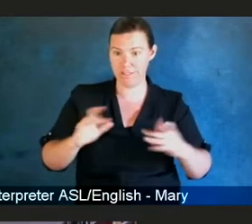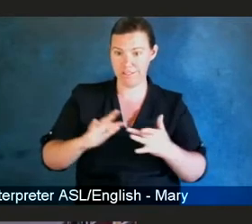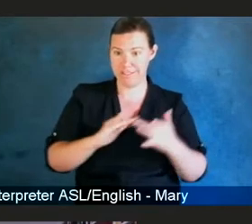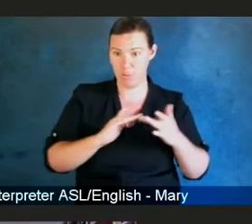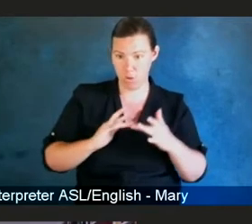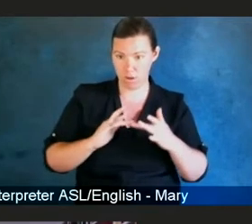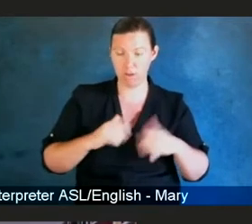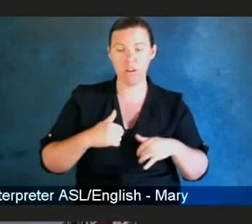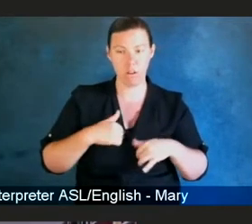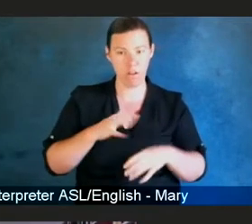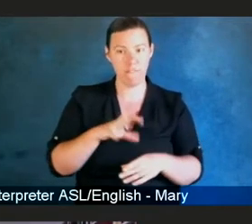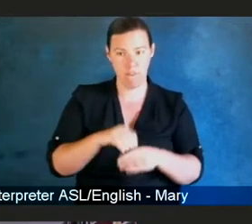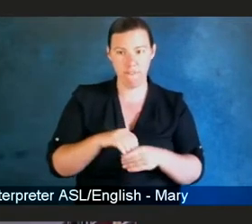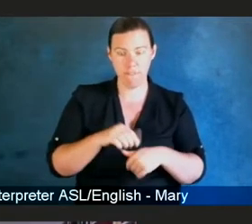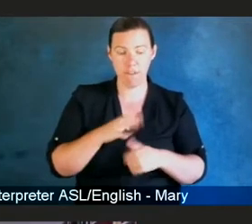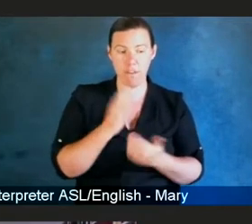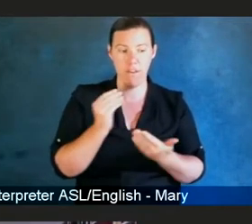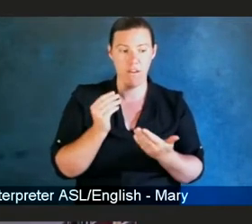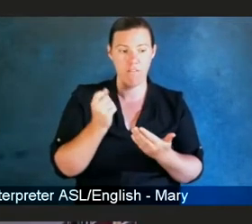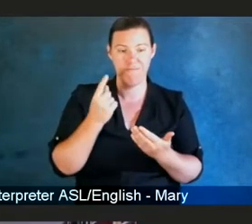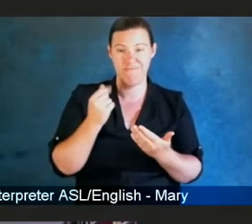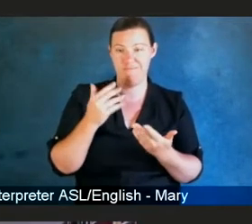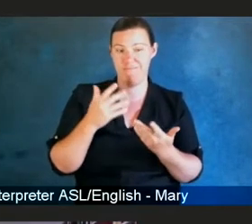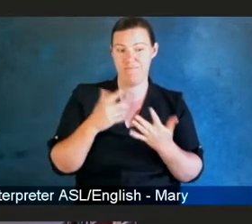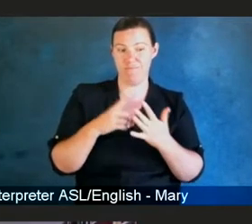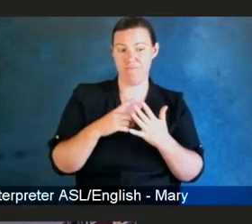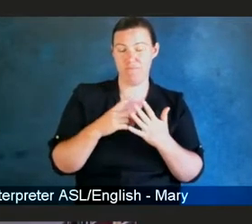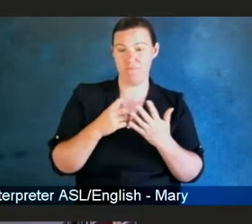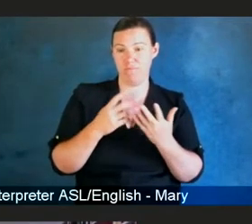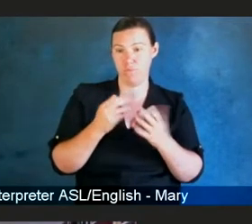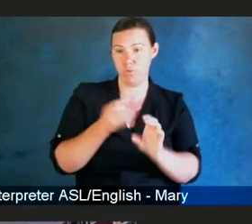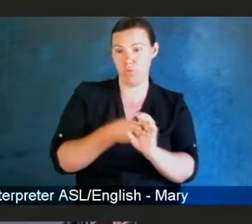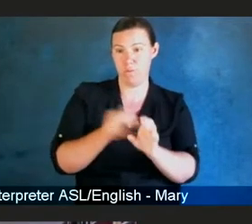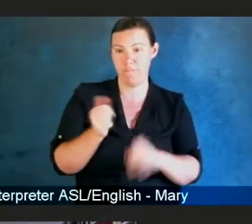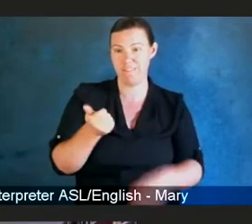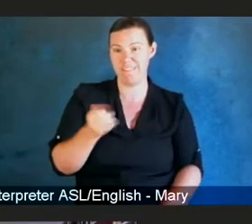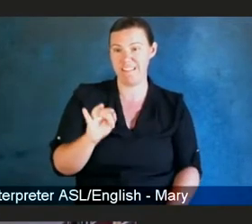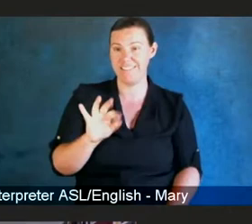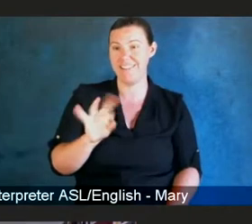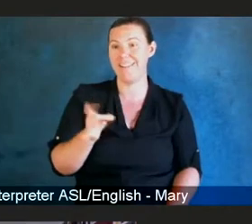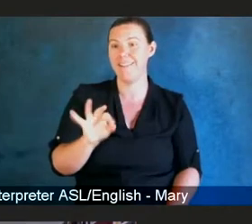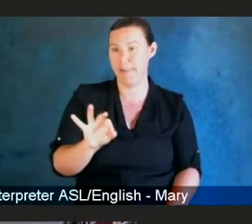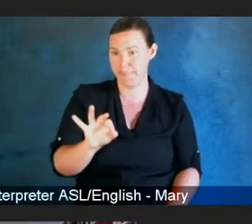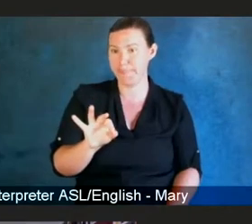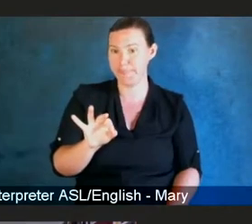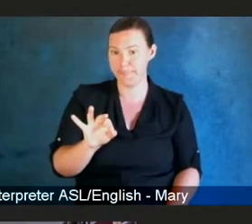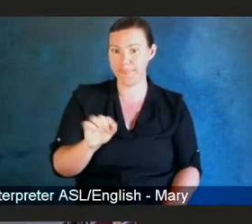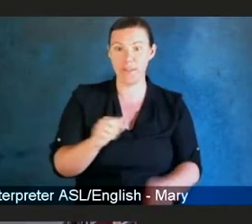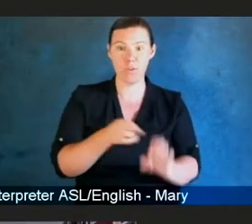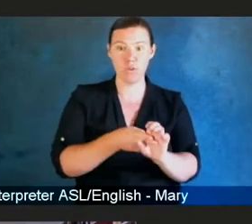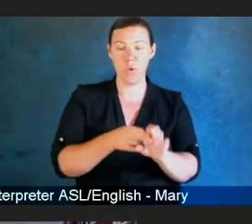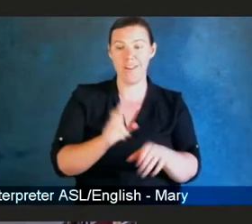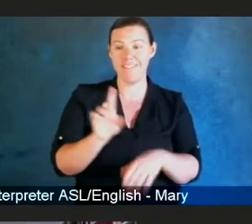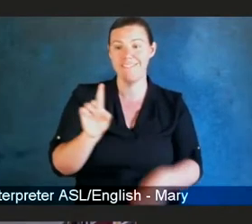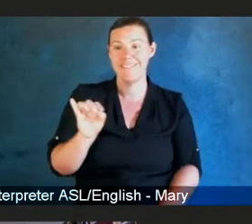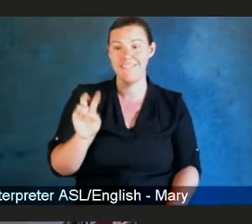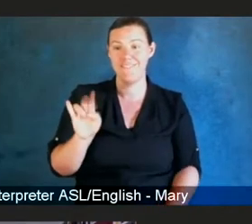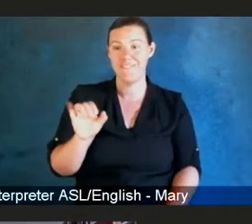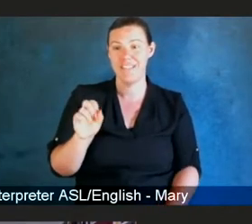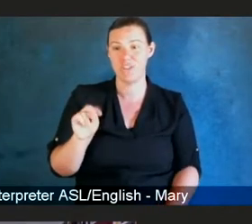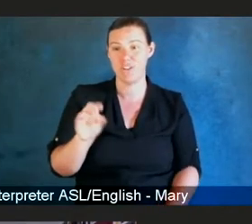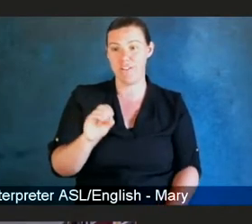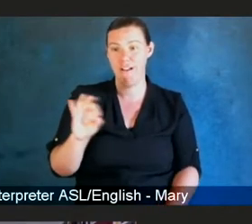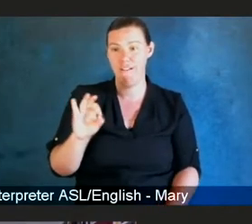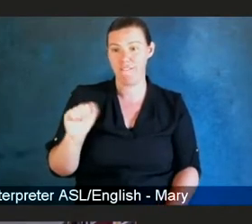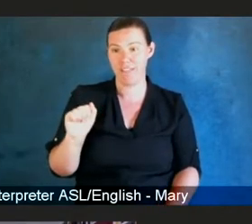aboard in the mid-1989. I joined the Division of AIDS to work with Maureen Myers and